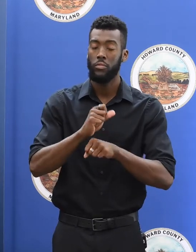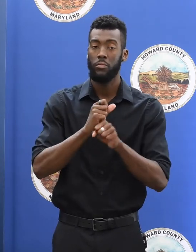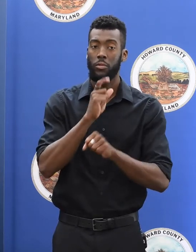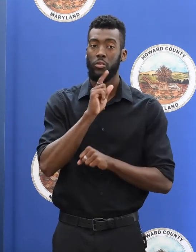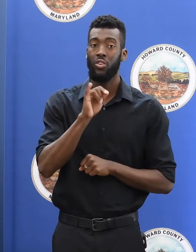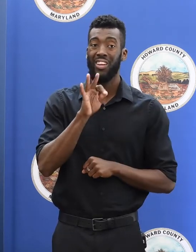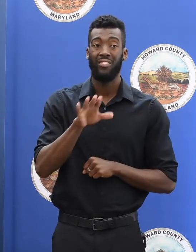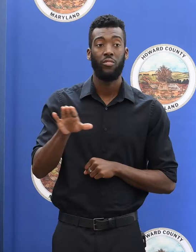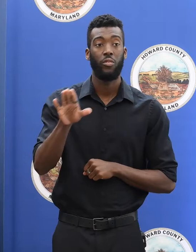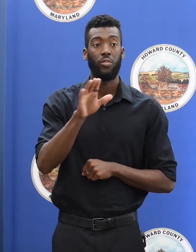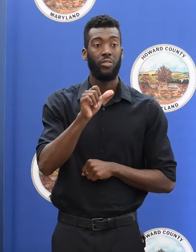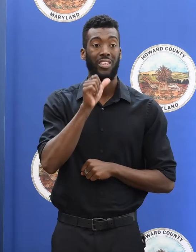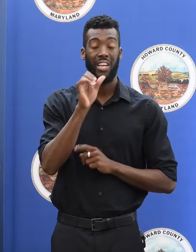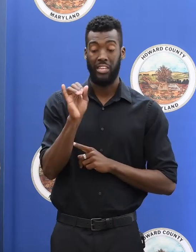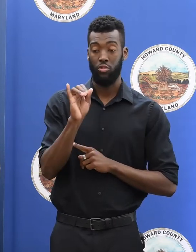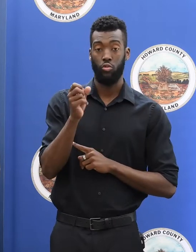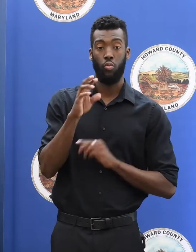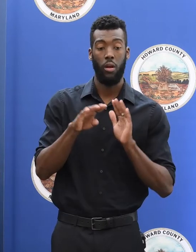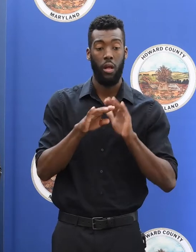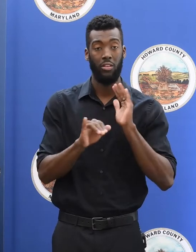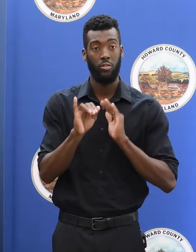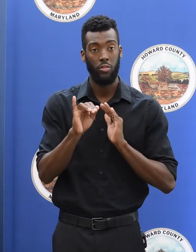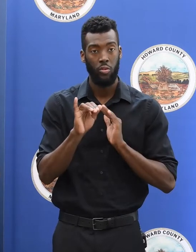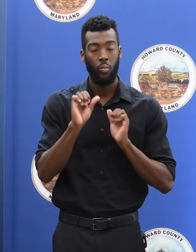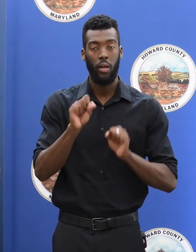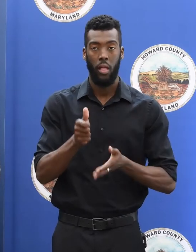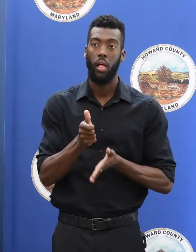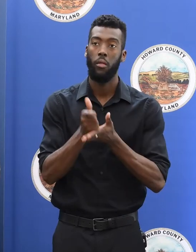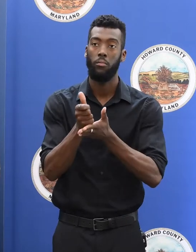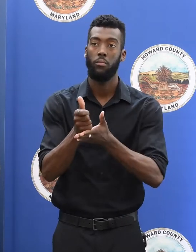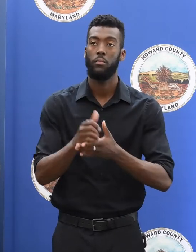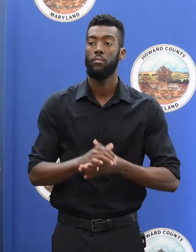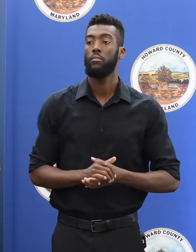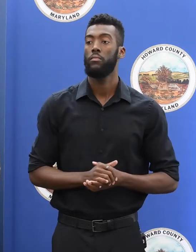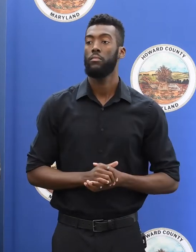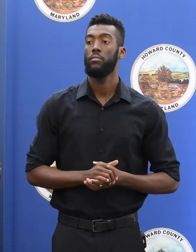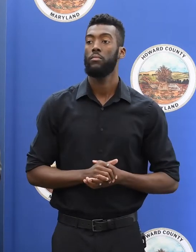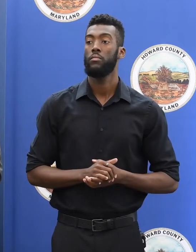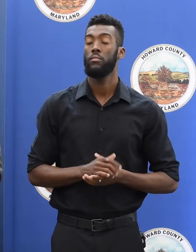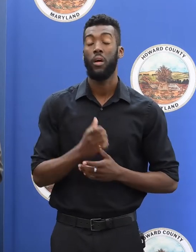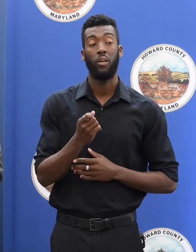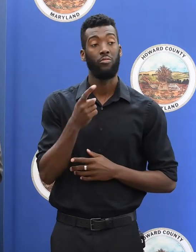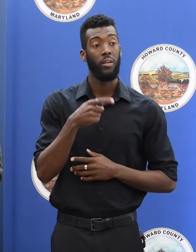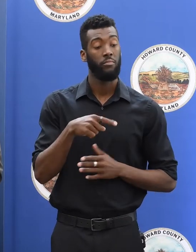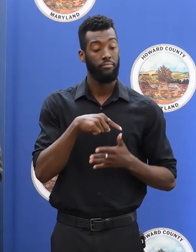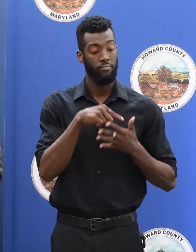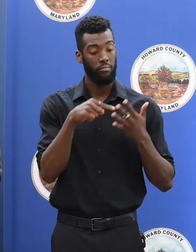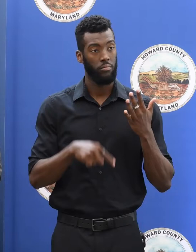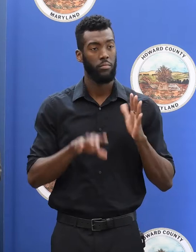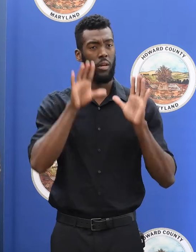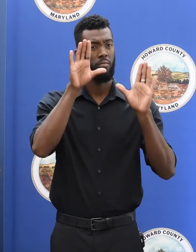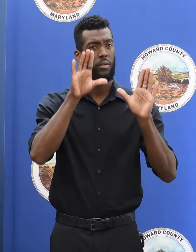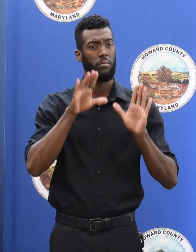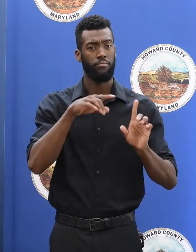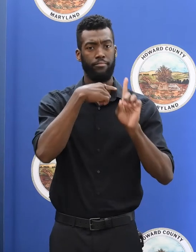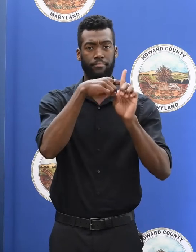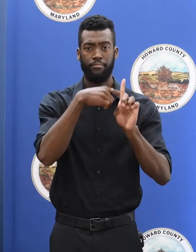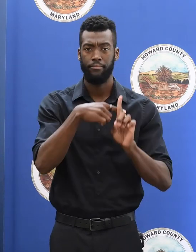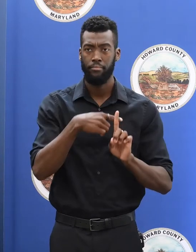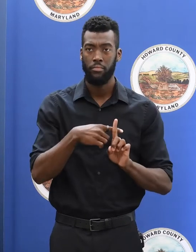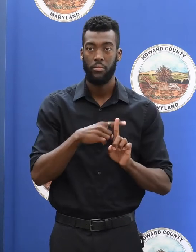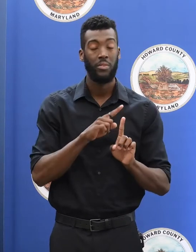and underinsured. However, while these are fantastic accolades, they just